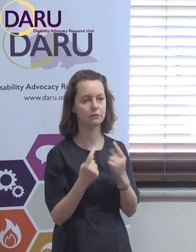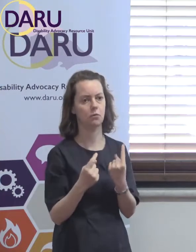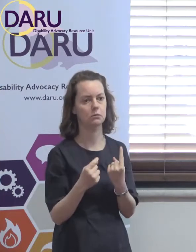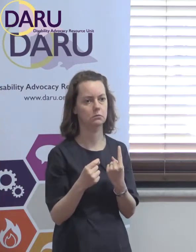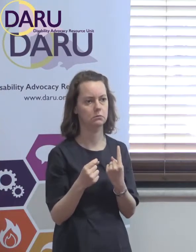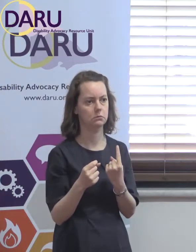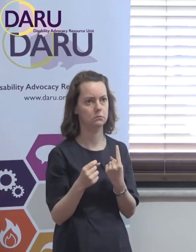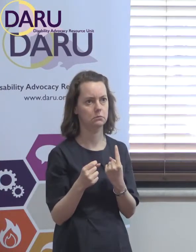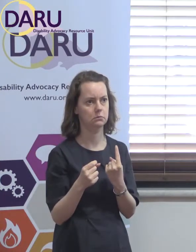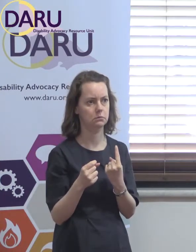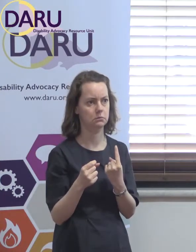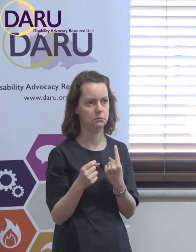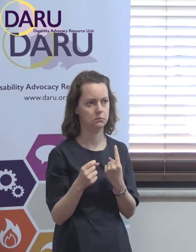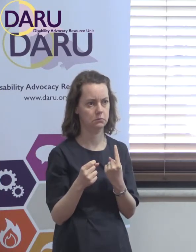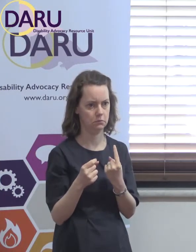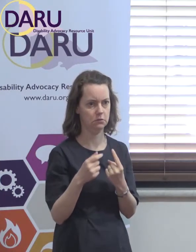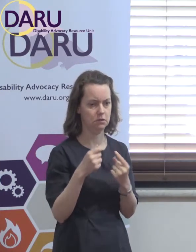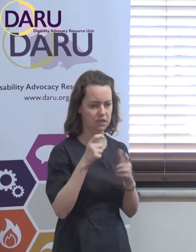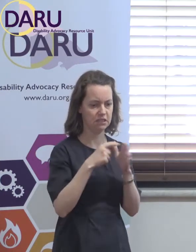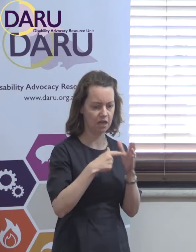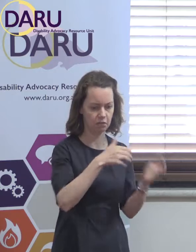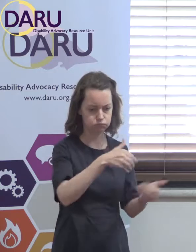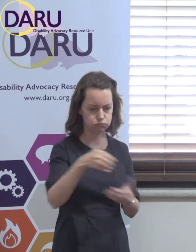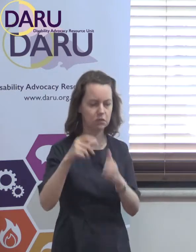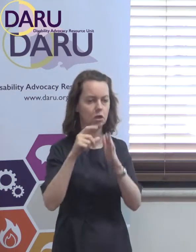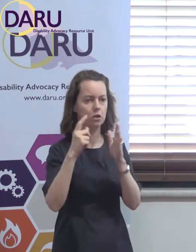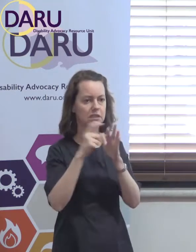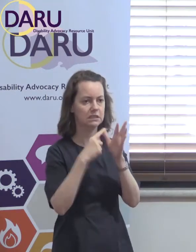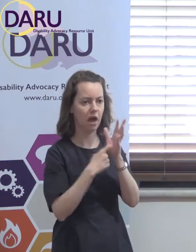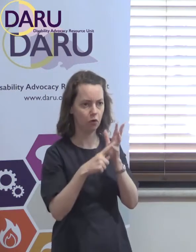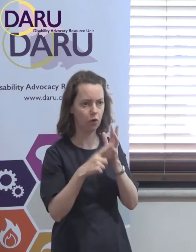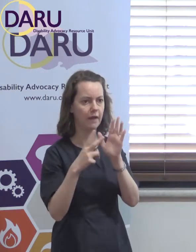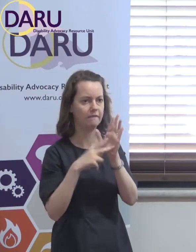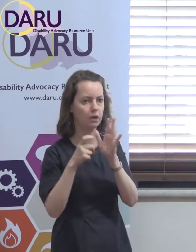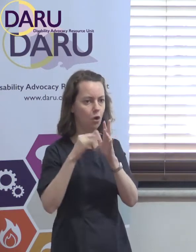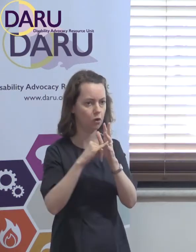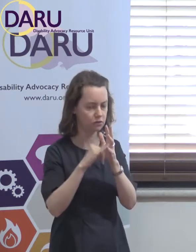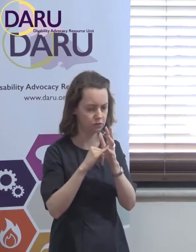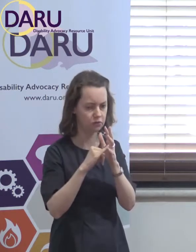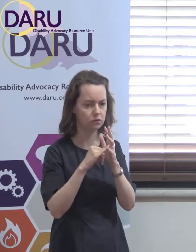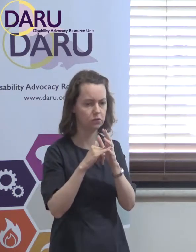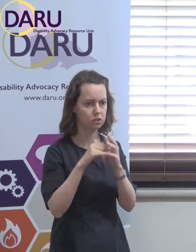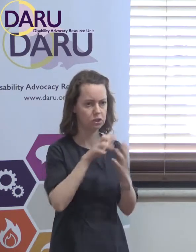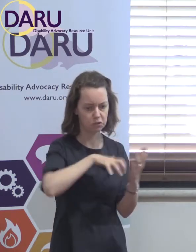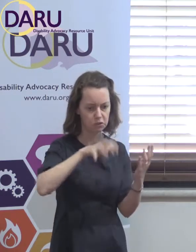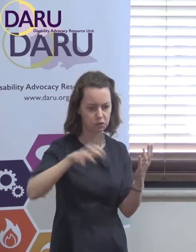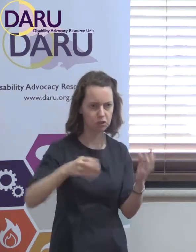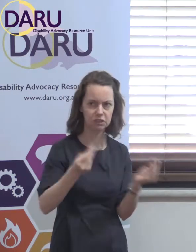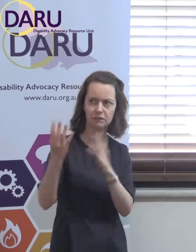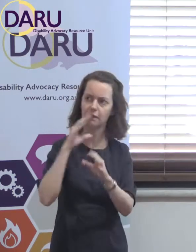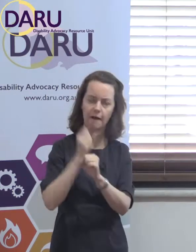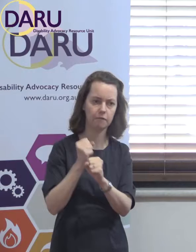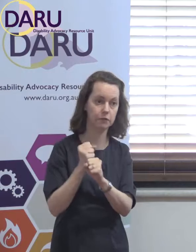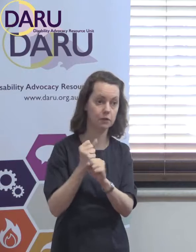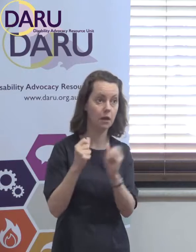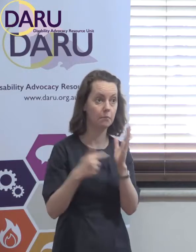and it has been gathered together by Daru and under RECOS to present the information back again. But that's